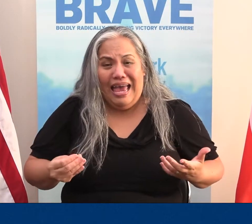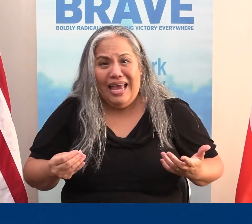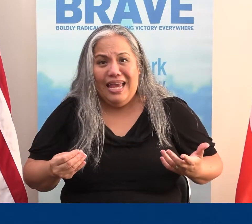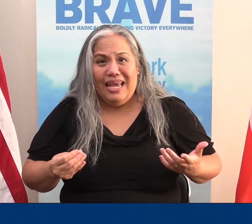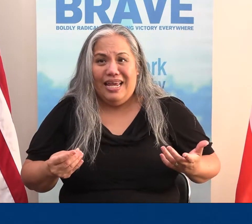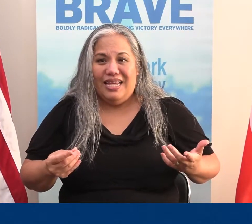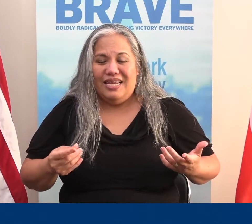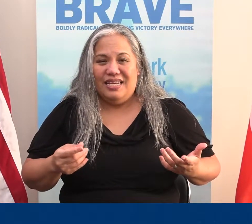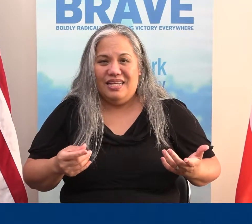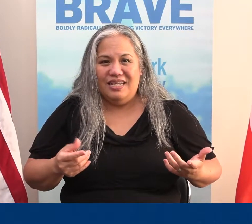dude?